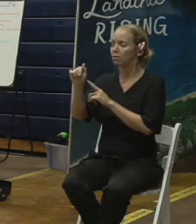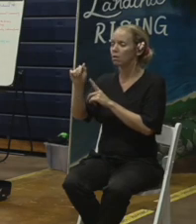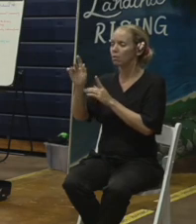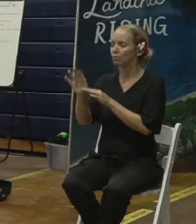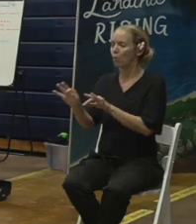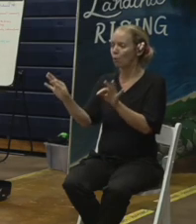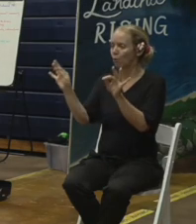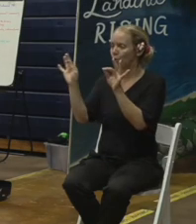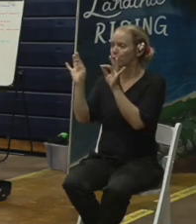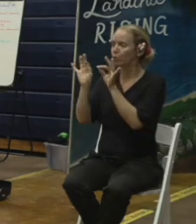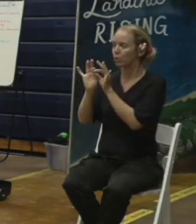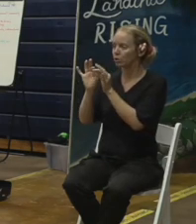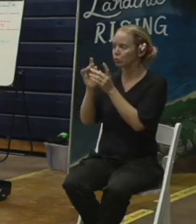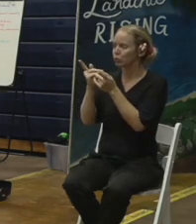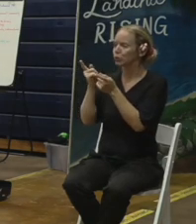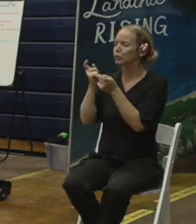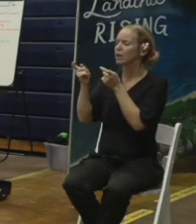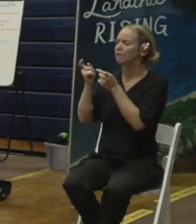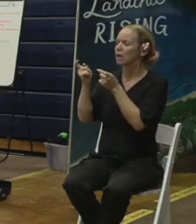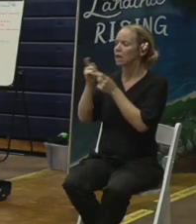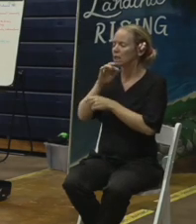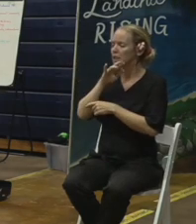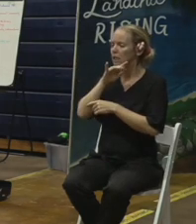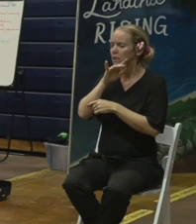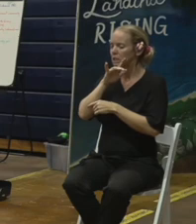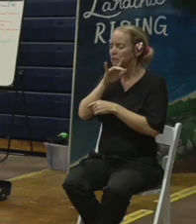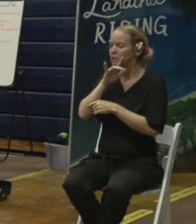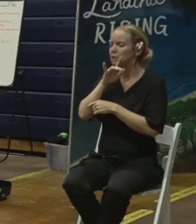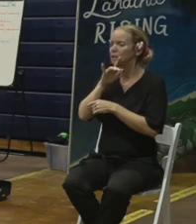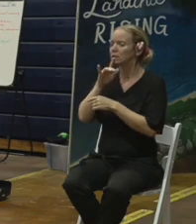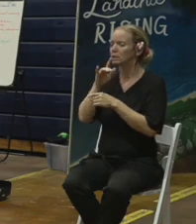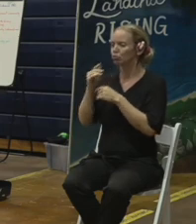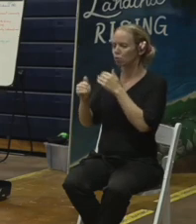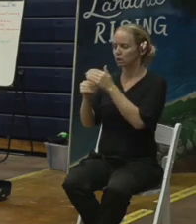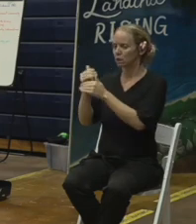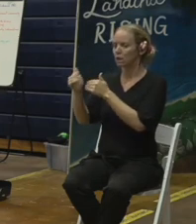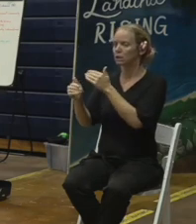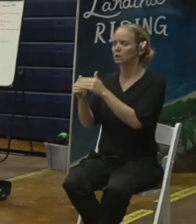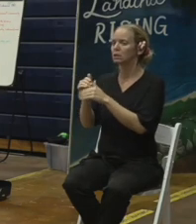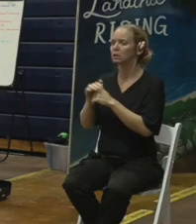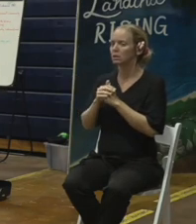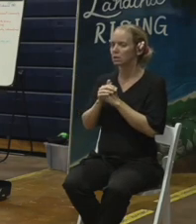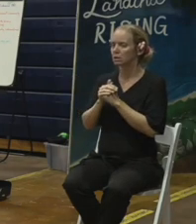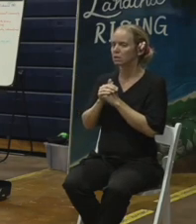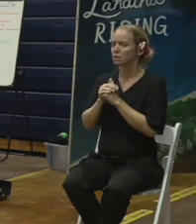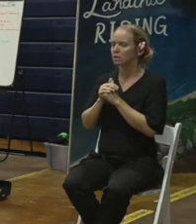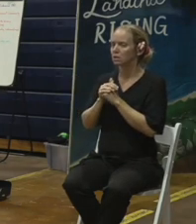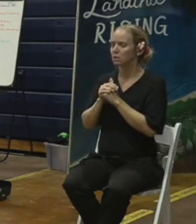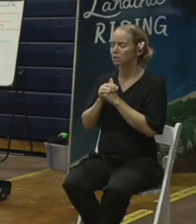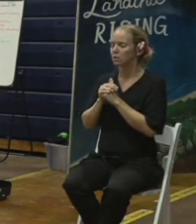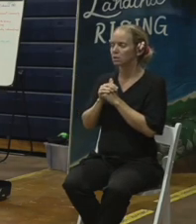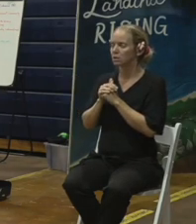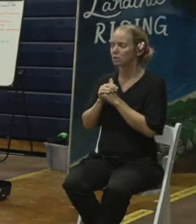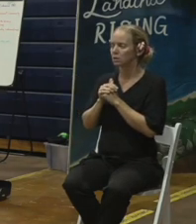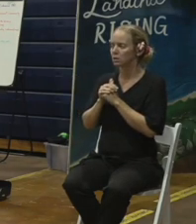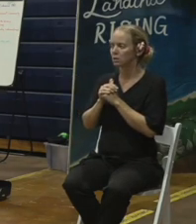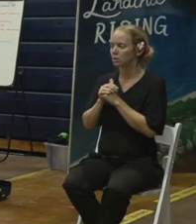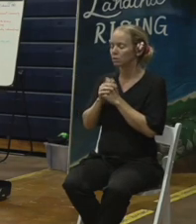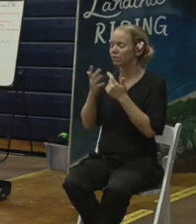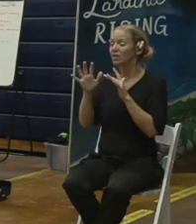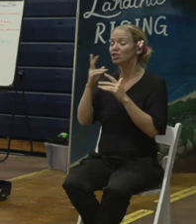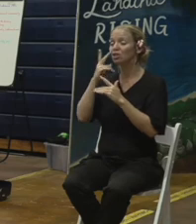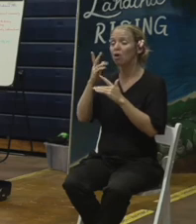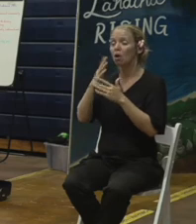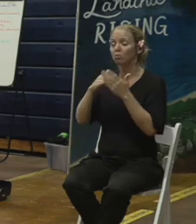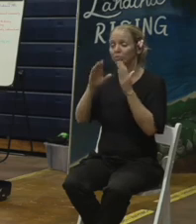dust control process that we are anticipating putting into place in Lahaina so as you saw from some of the pictures we will